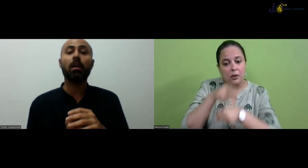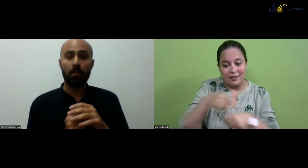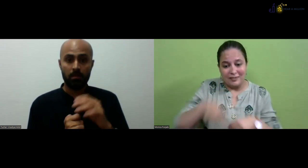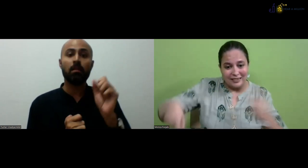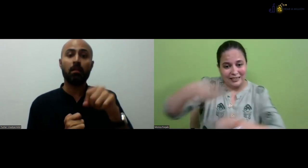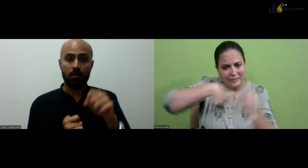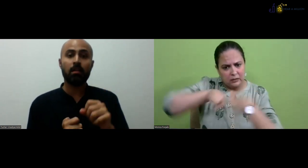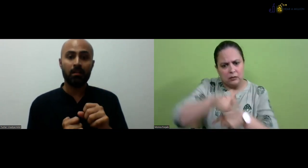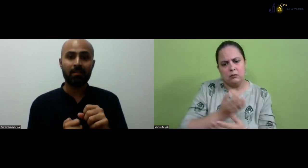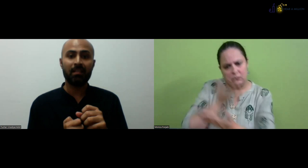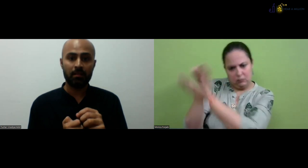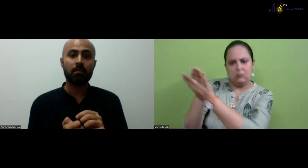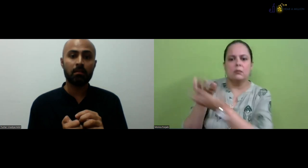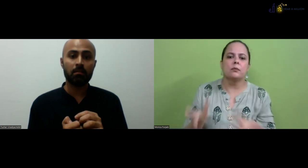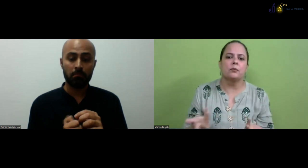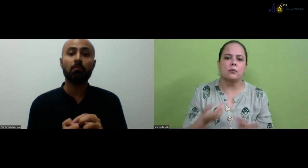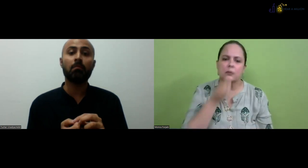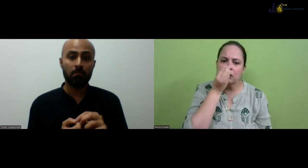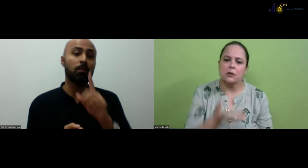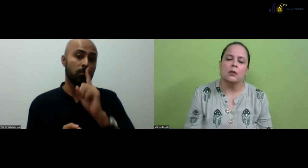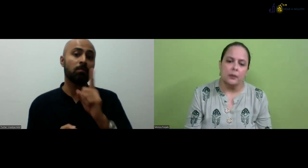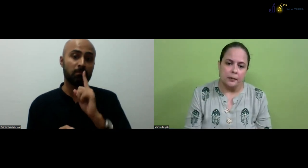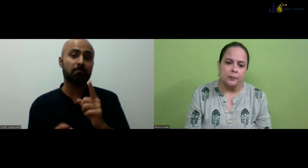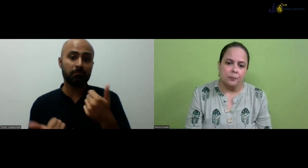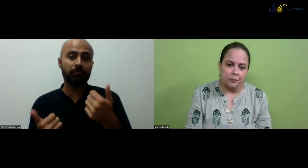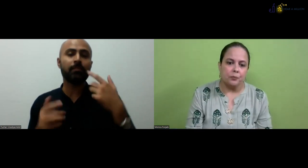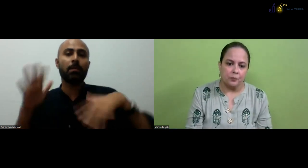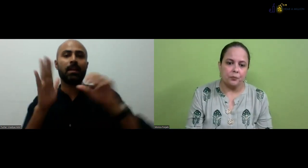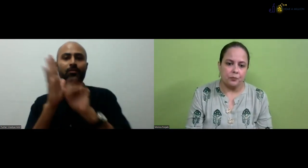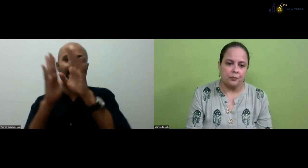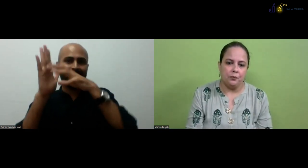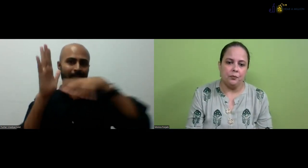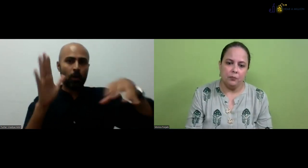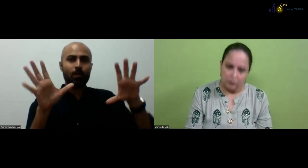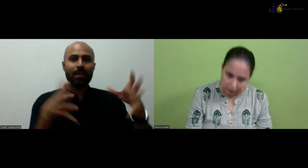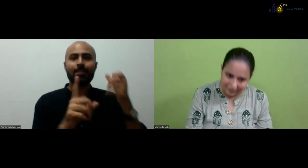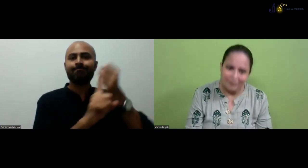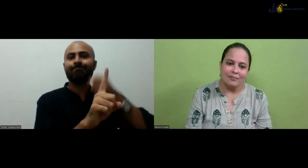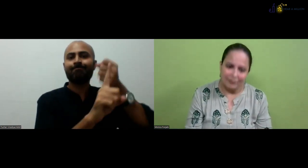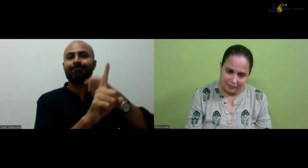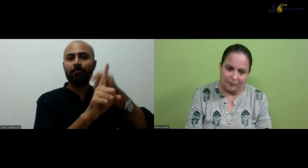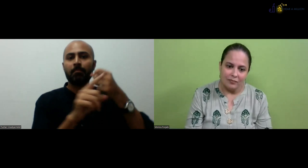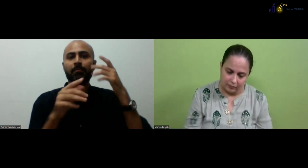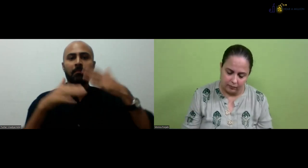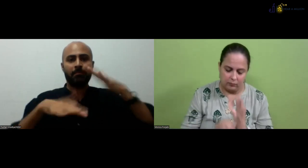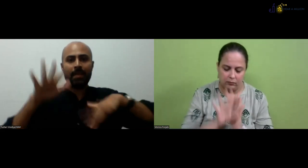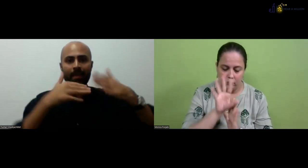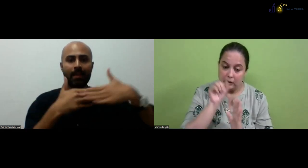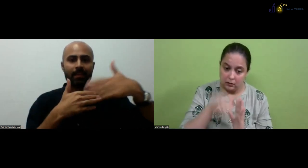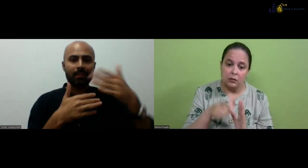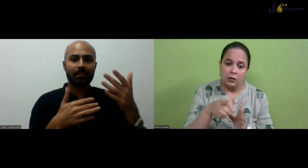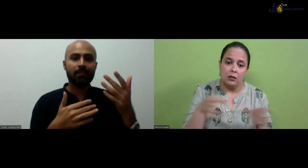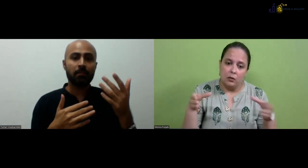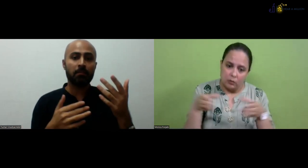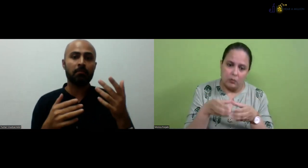collective, you can, uh, write a letter to MSJE and you can talk to them. would be. That's a, that's a great idea. We do have a ham,